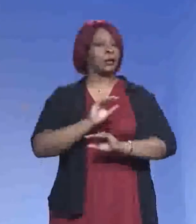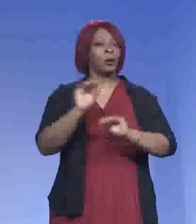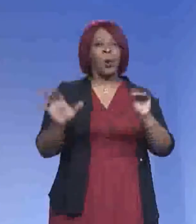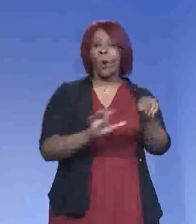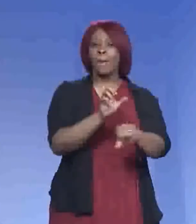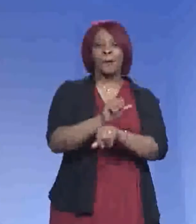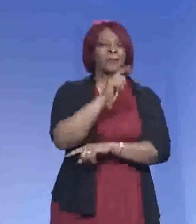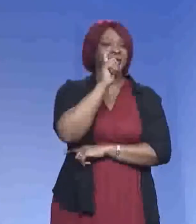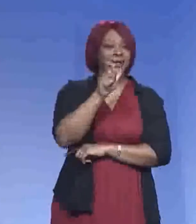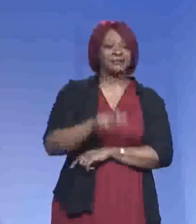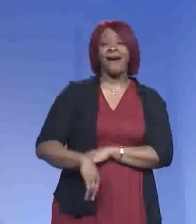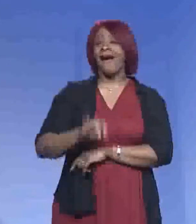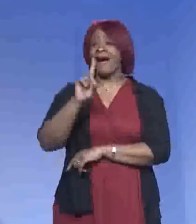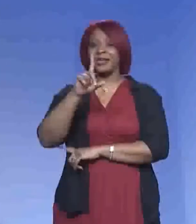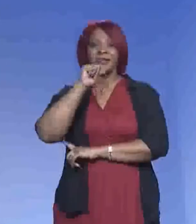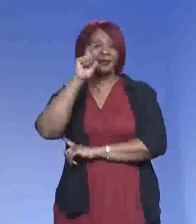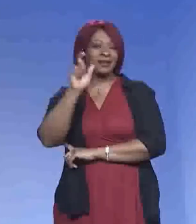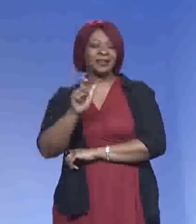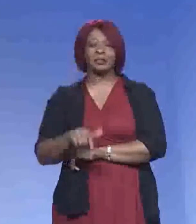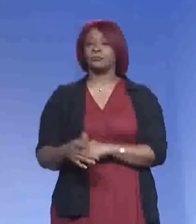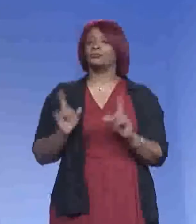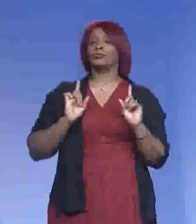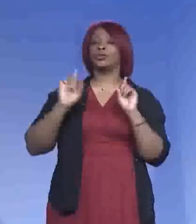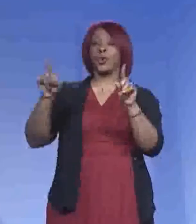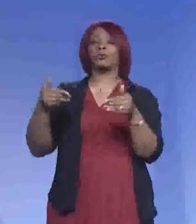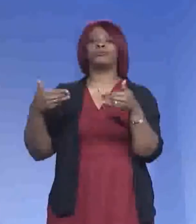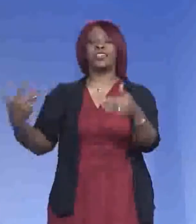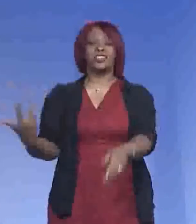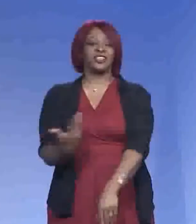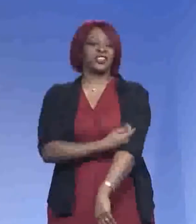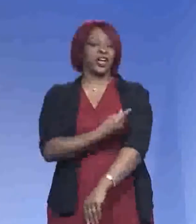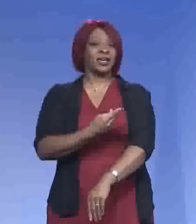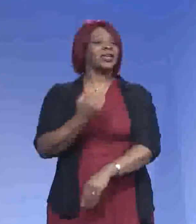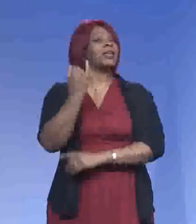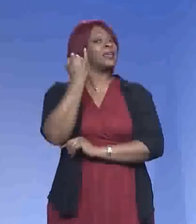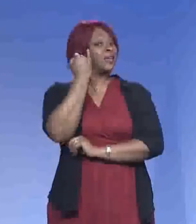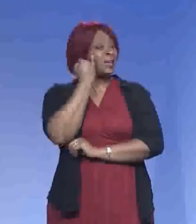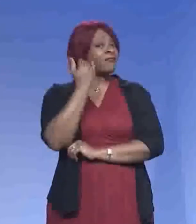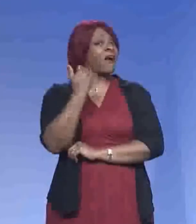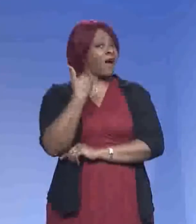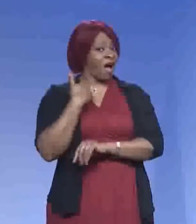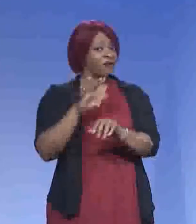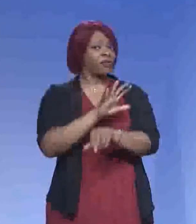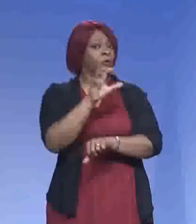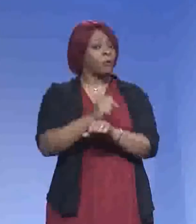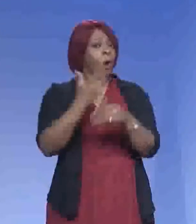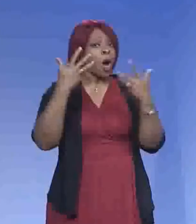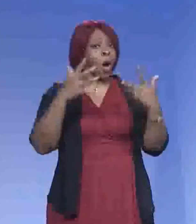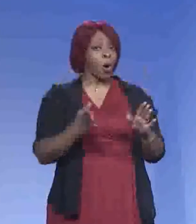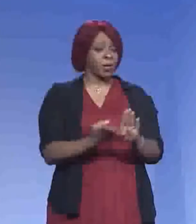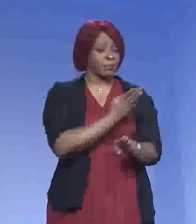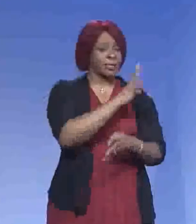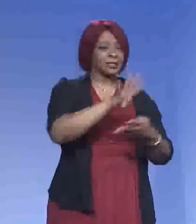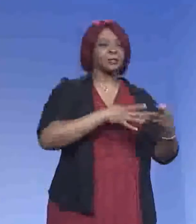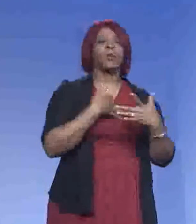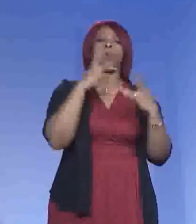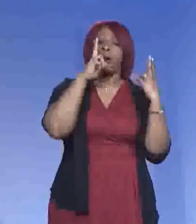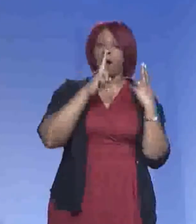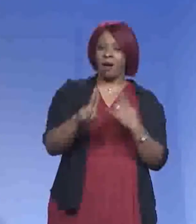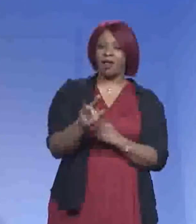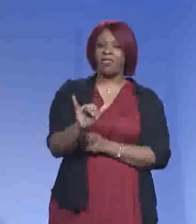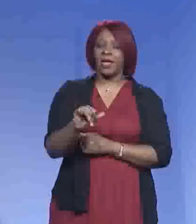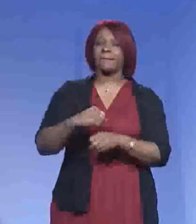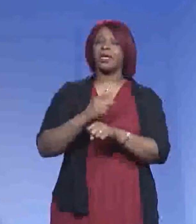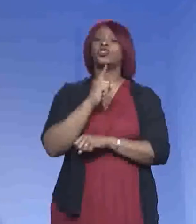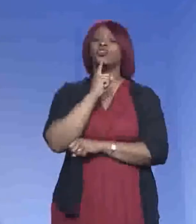appointment needed, no ID, just come out and get your shot. If you have an appointment that you had already made, we will honor those appointments and